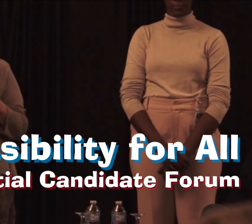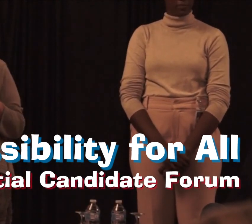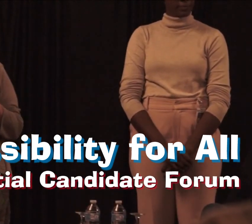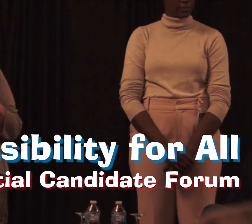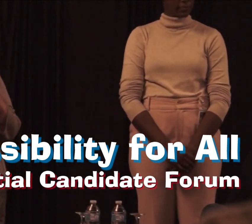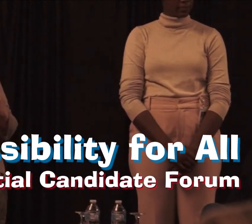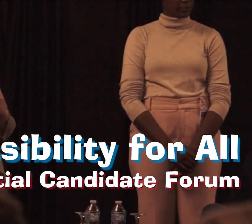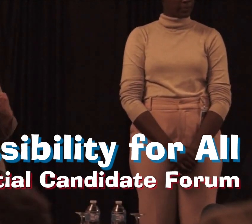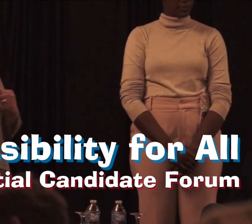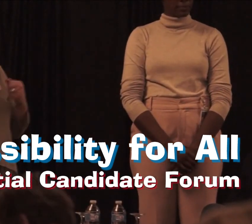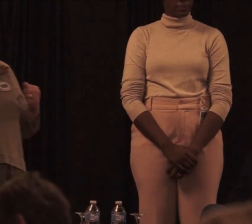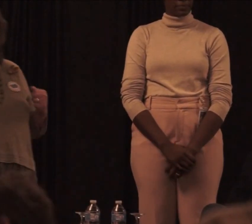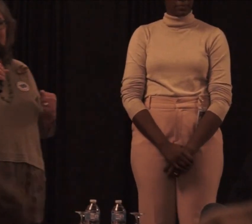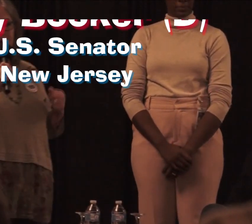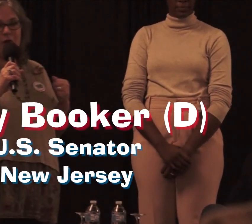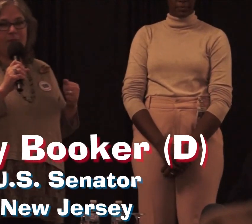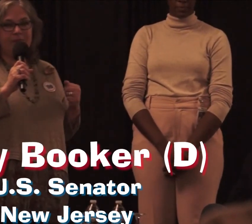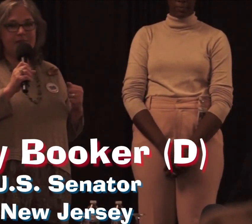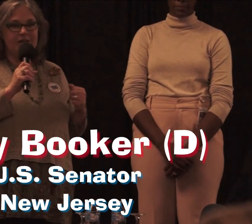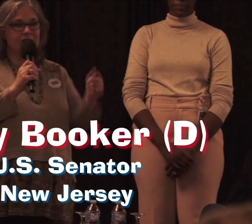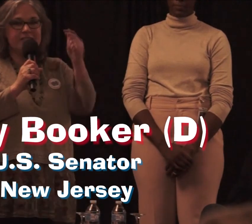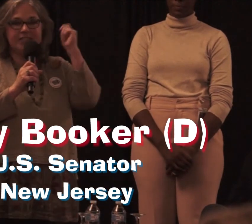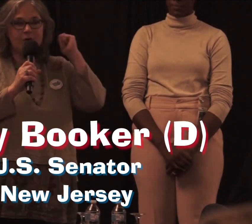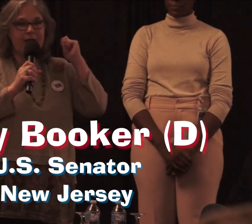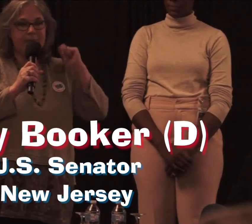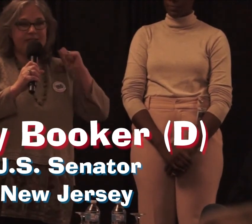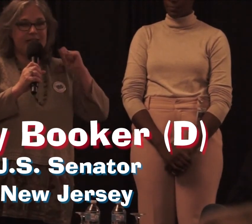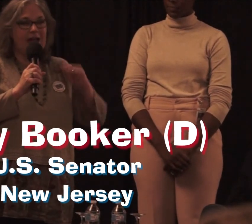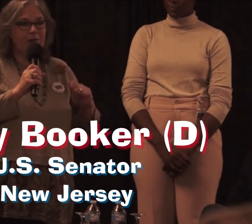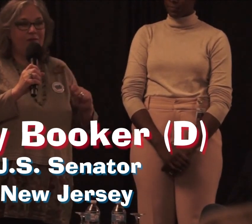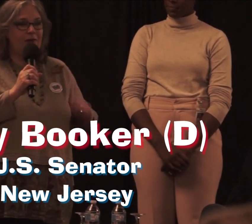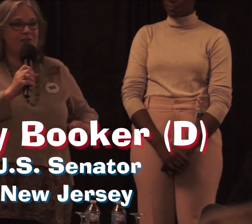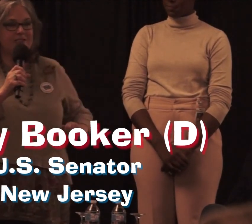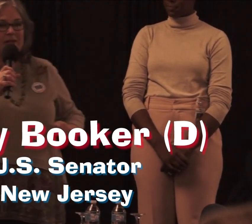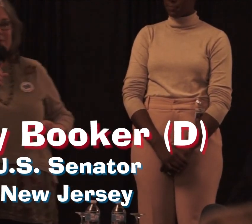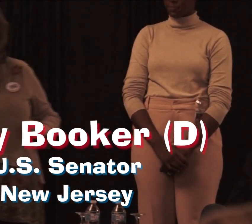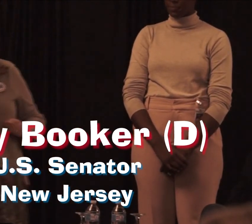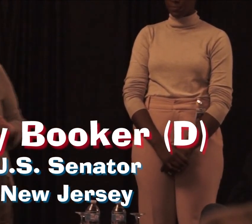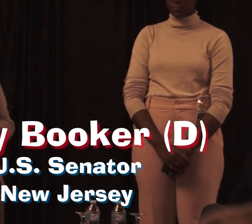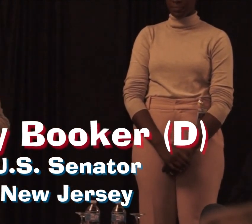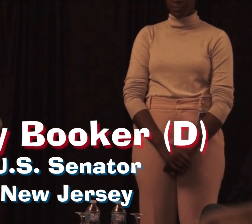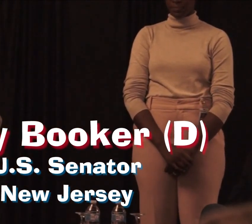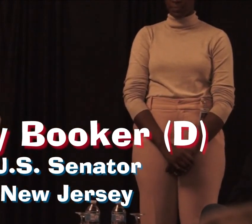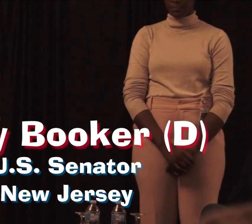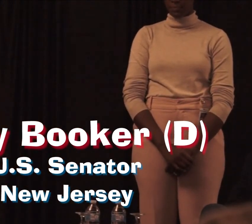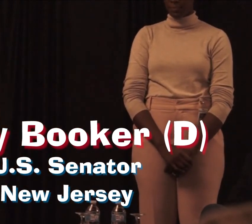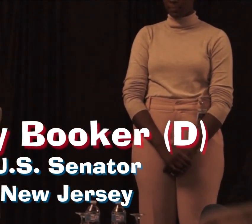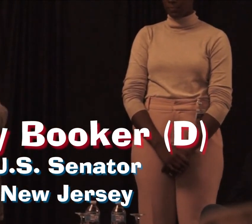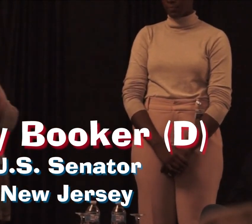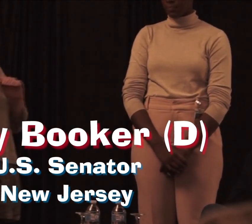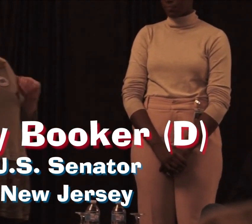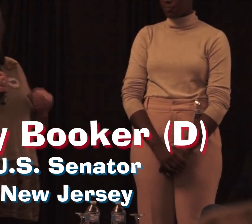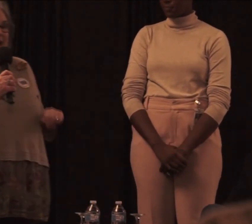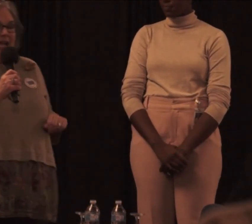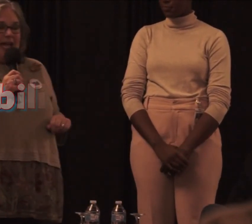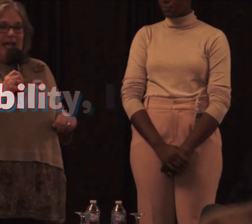Presidential Candidate Forum here in Cedar Rapids, Iowa, focused on people with disabilities, right?